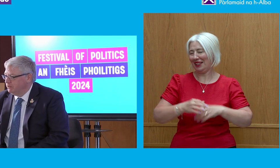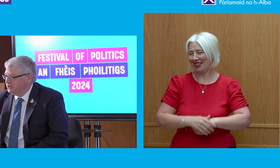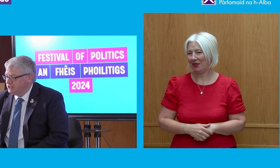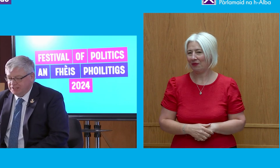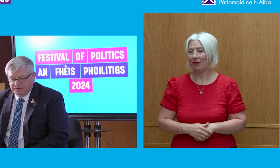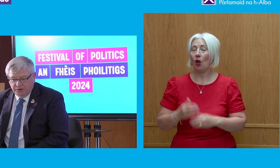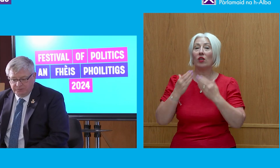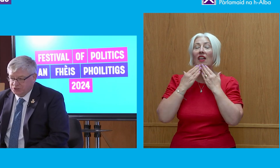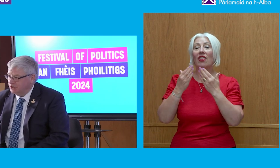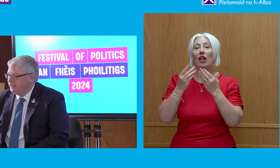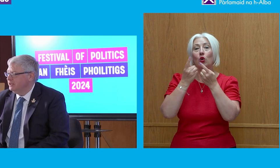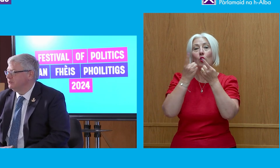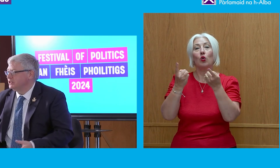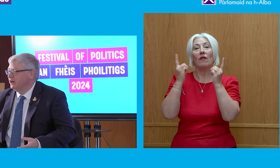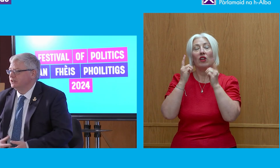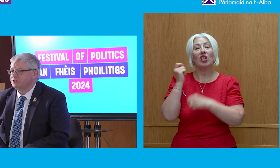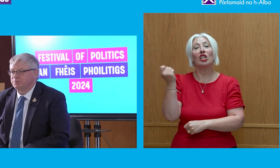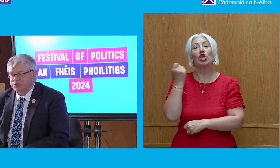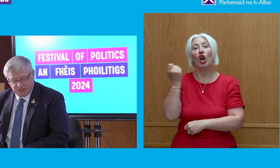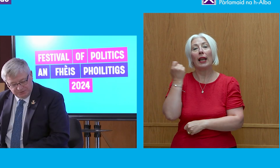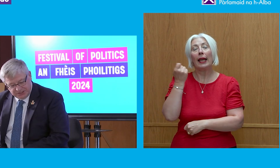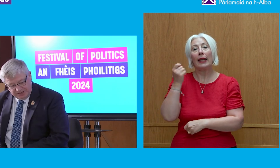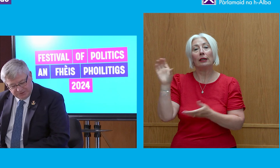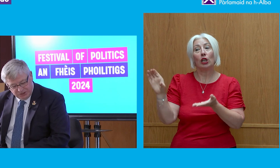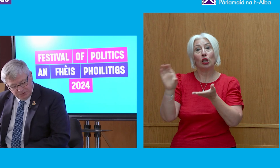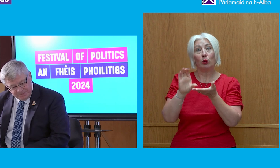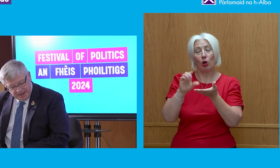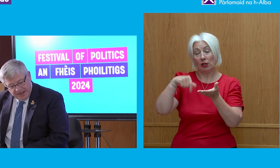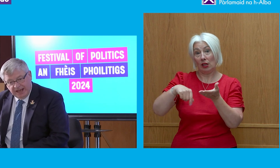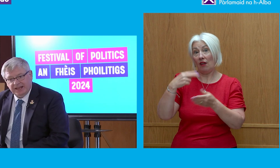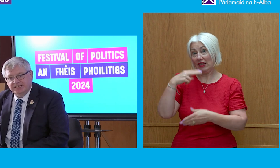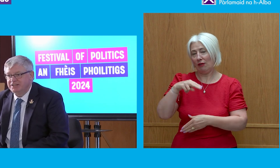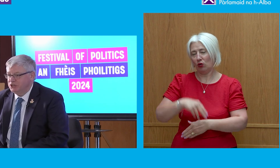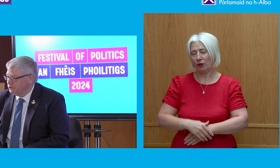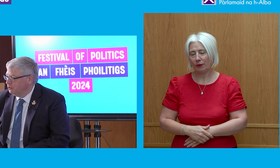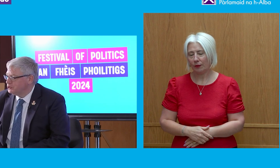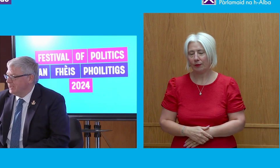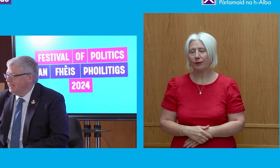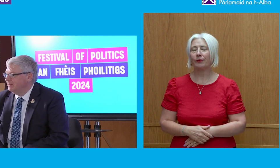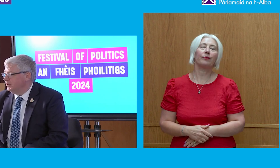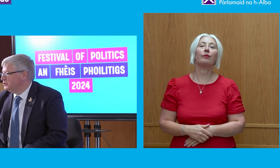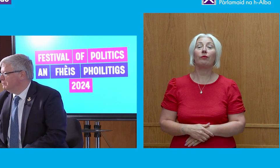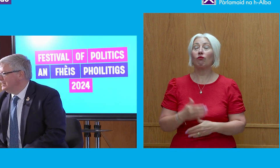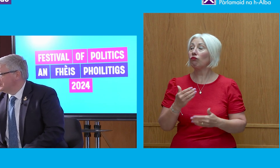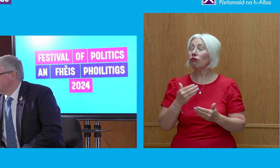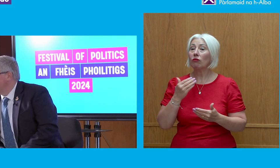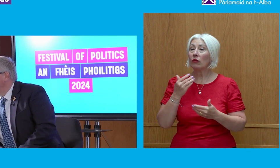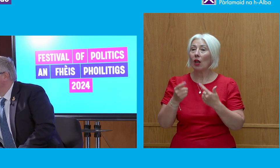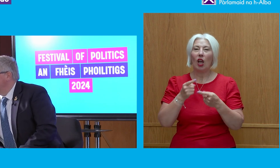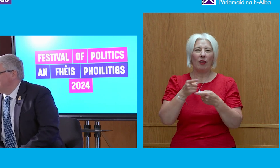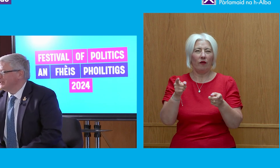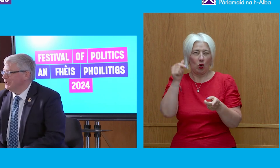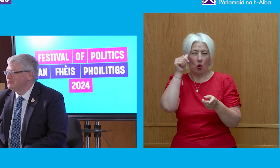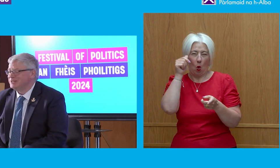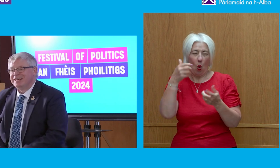to thank the University of Stirling, who is our co-sponsors for this afternoon, and in due course, those who have been to these